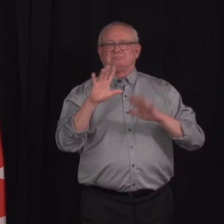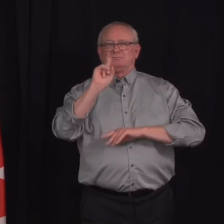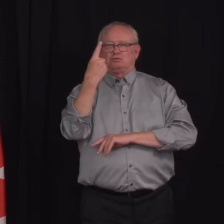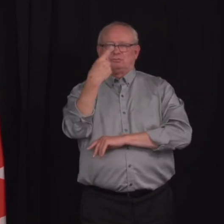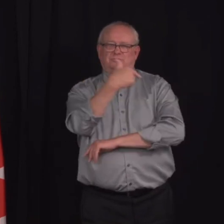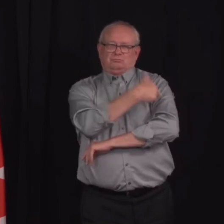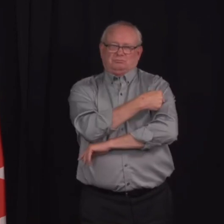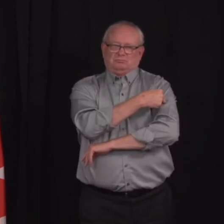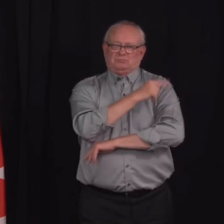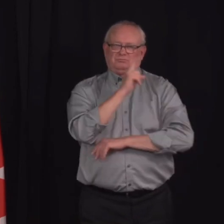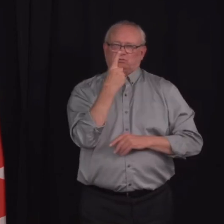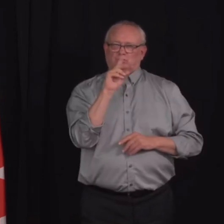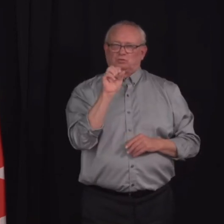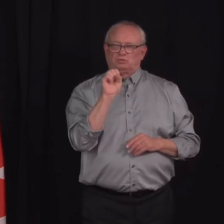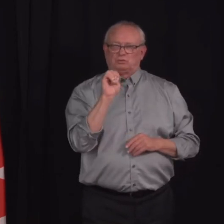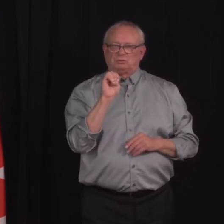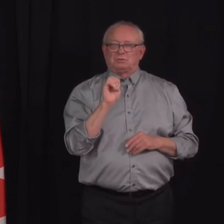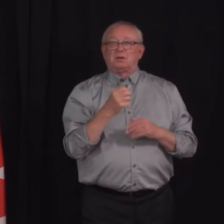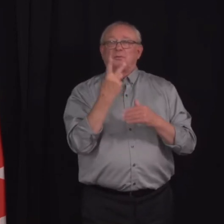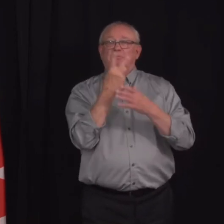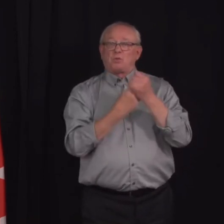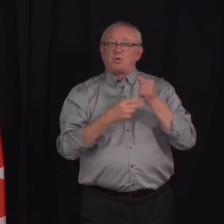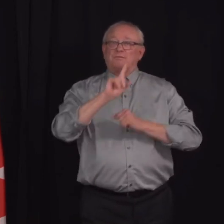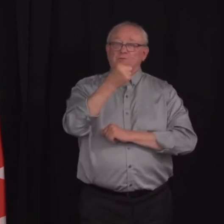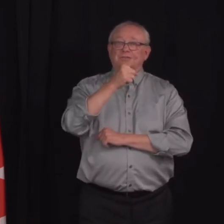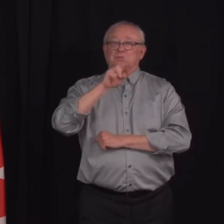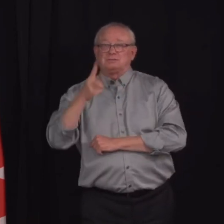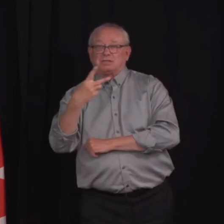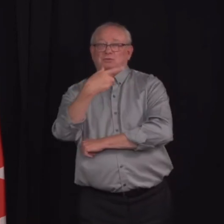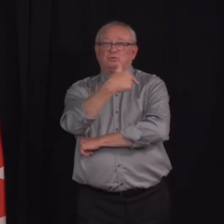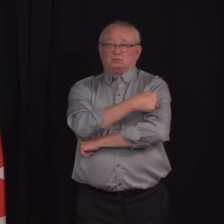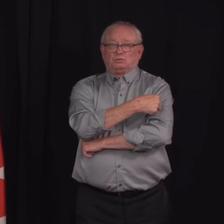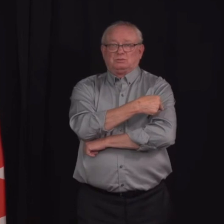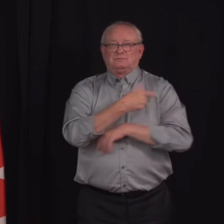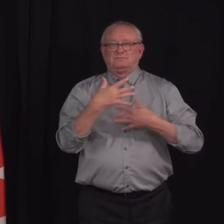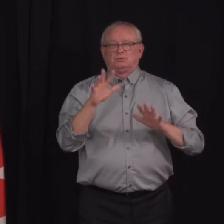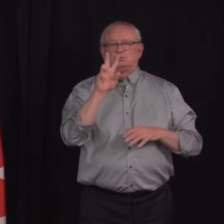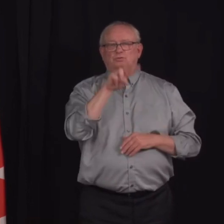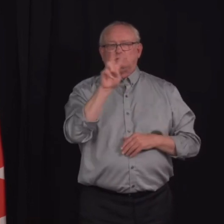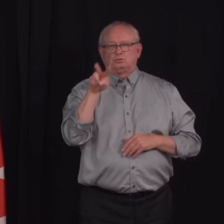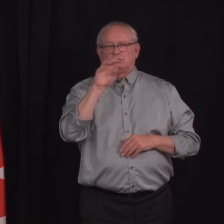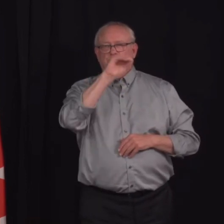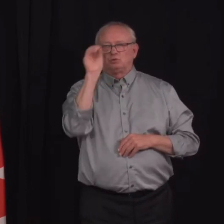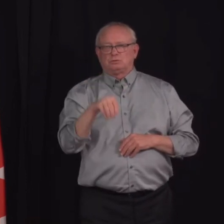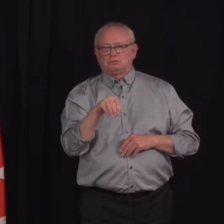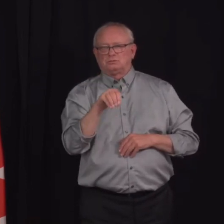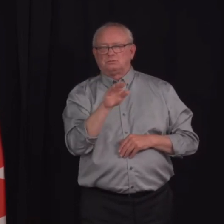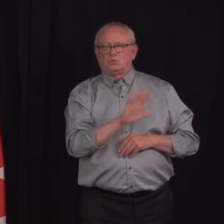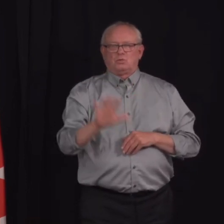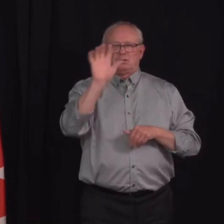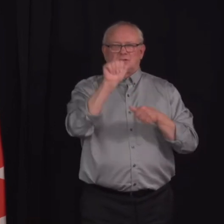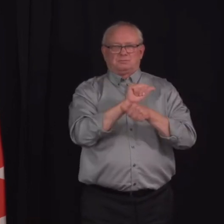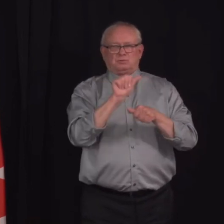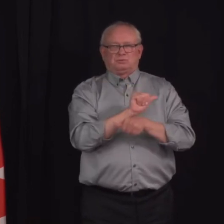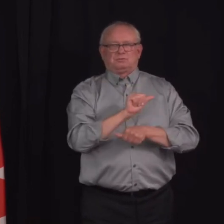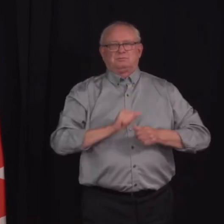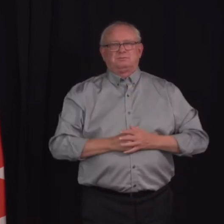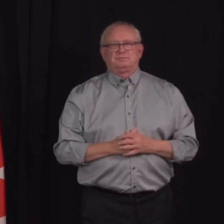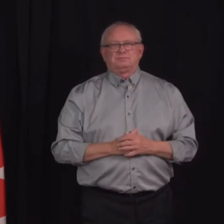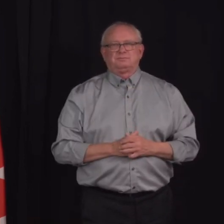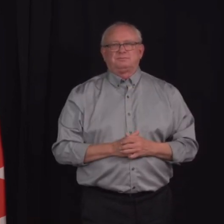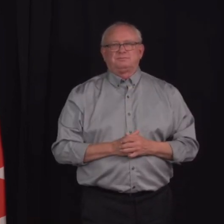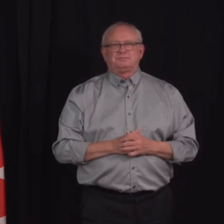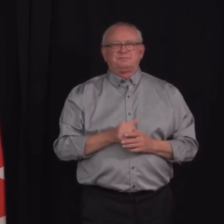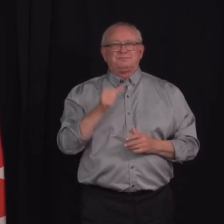both. So we're getting very close to our objective of 70%. The Open for Summer Lottery that was announced yesterday